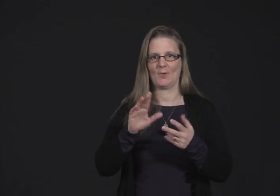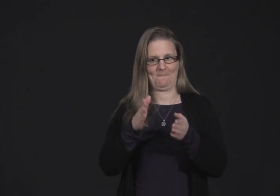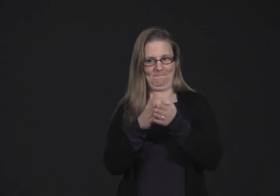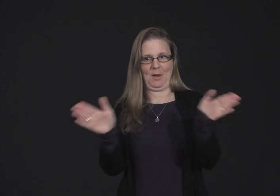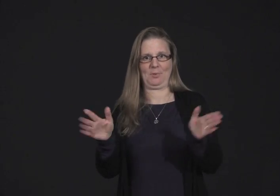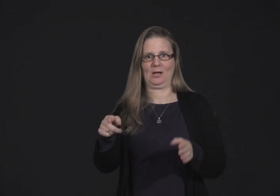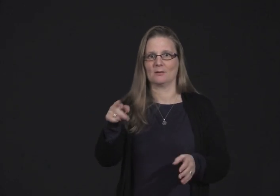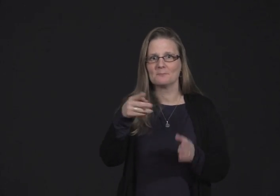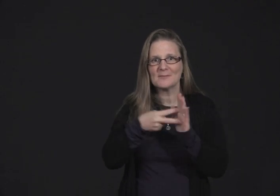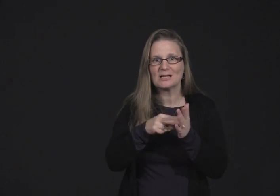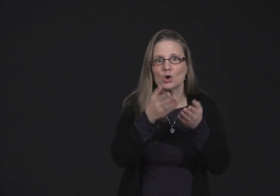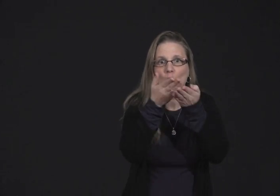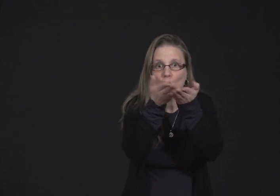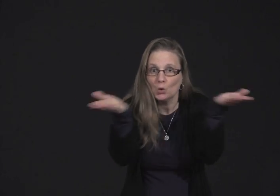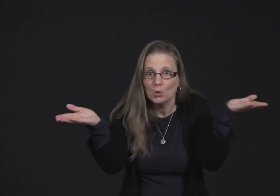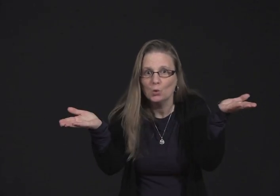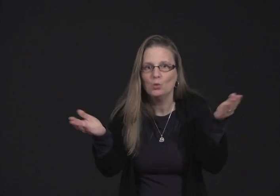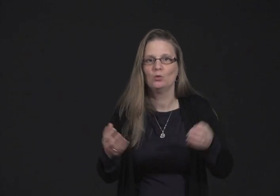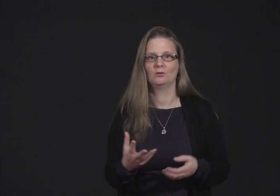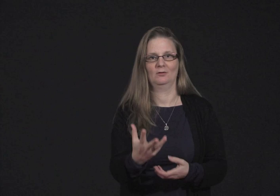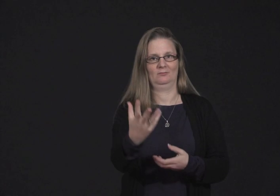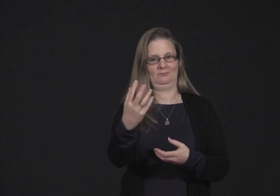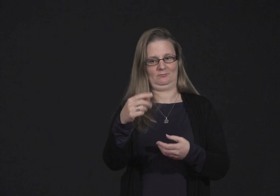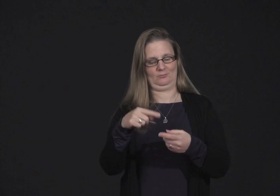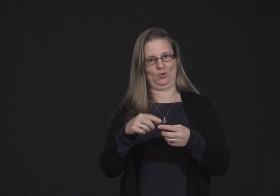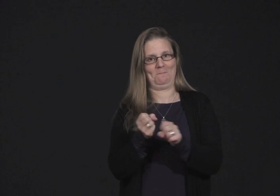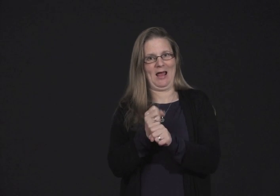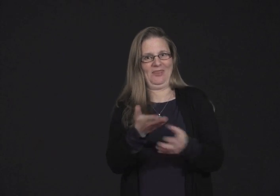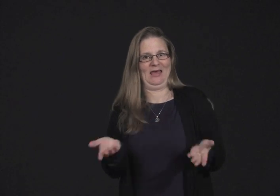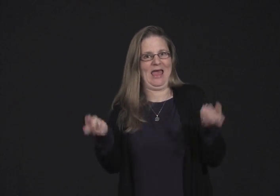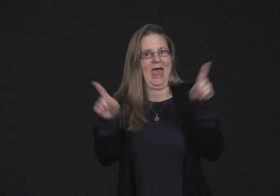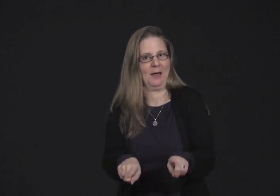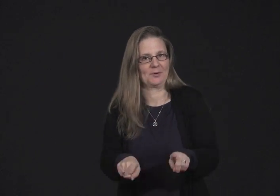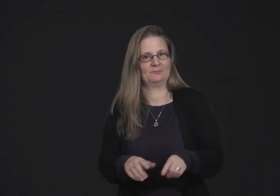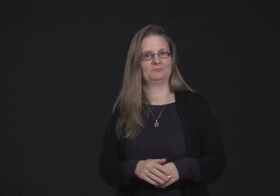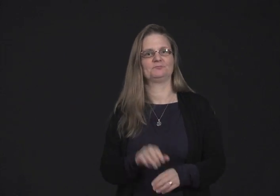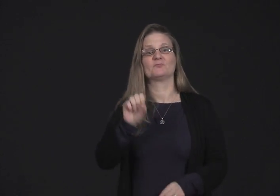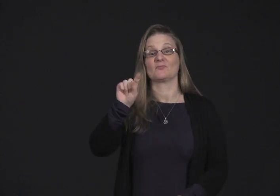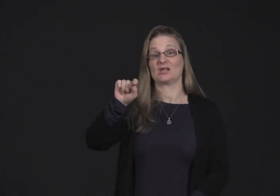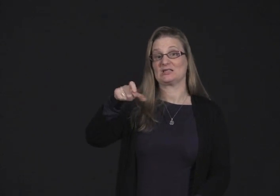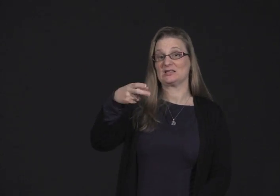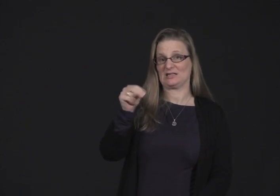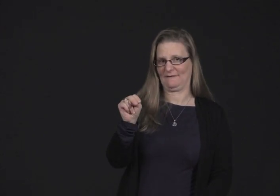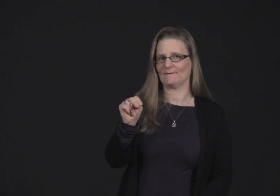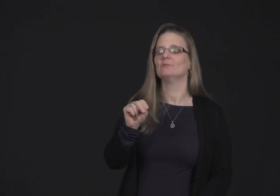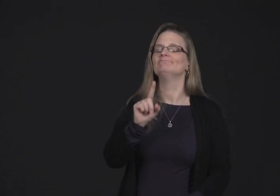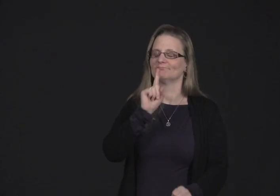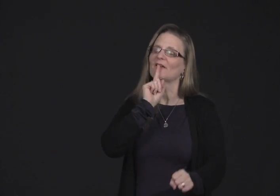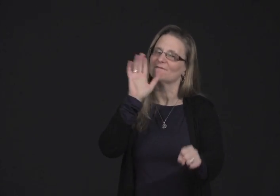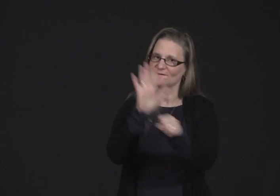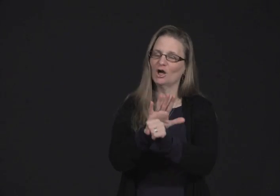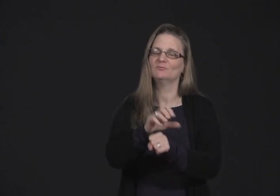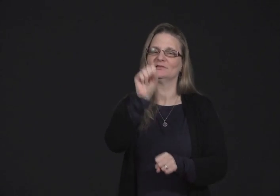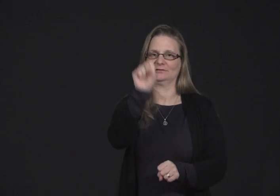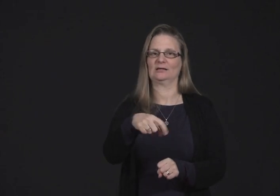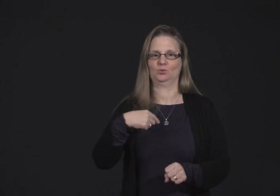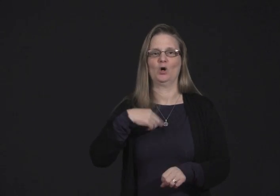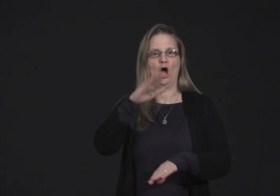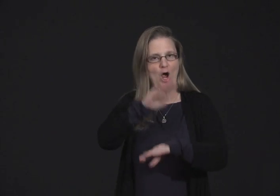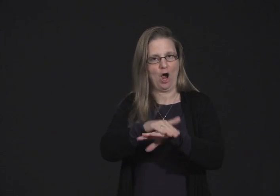and the public, which means you. In order to make things happen, we need you. Stephen has